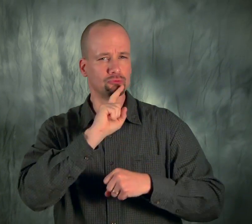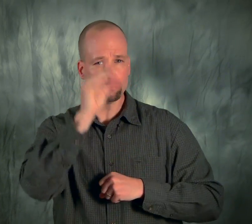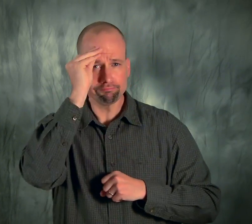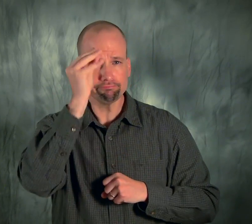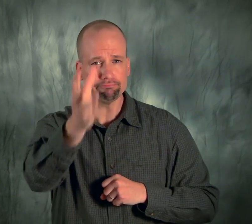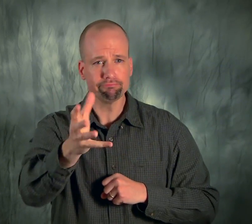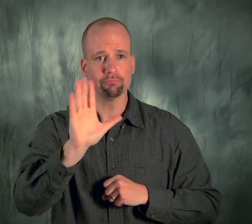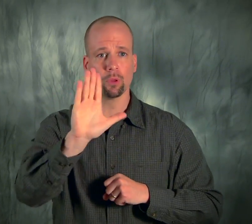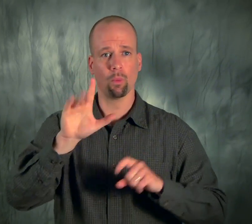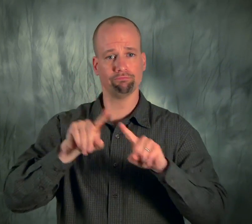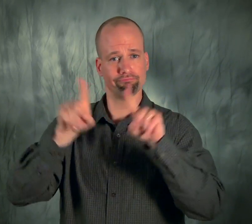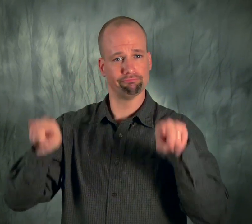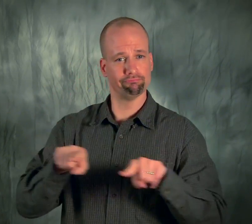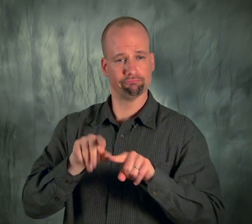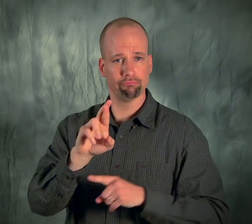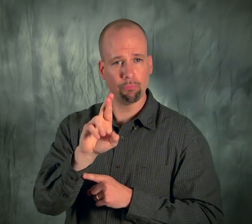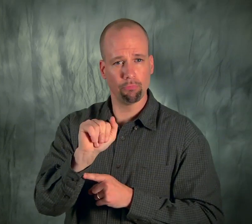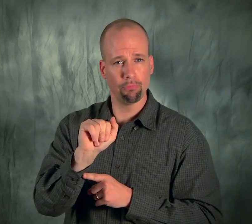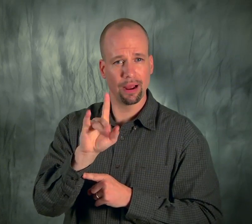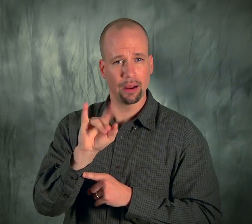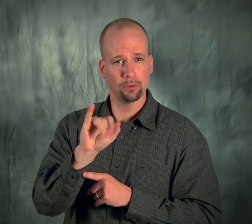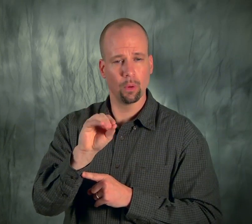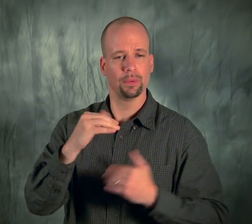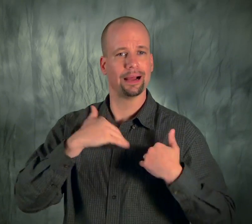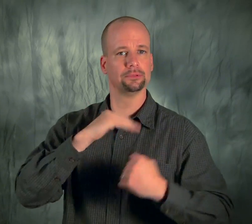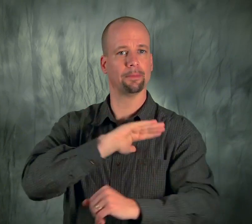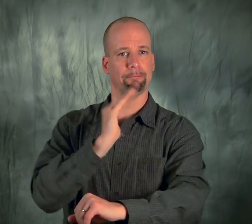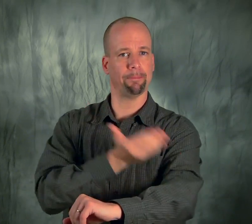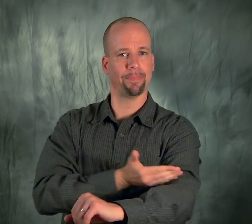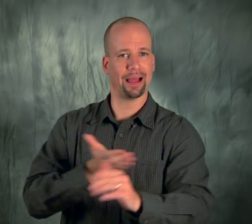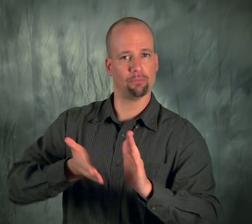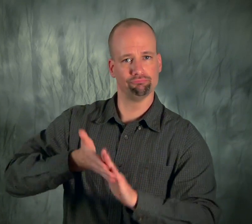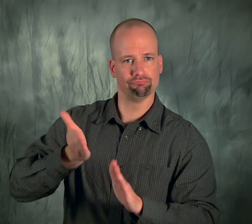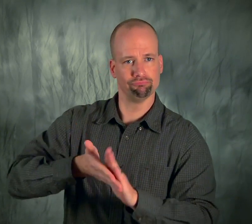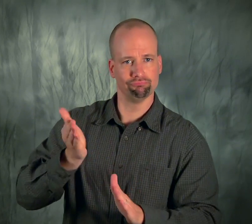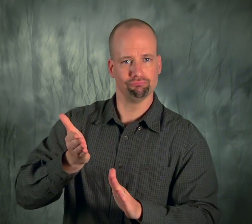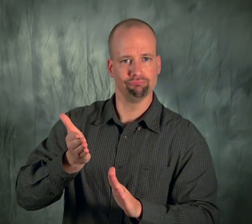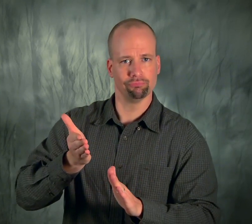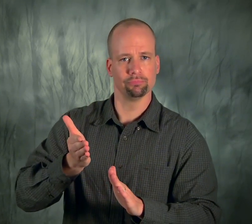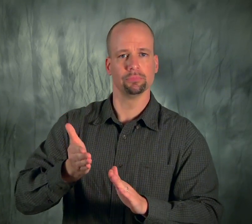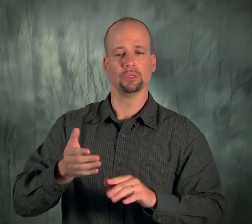To make sure your radio is on and has power, check to make sure the display screen is not blank.